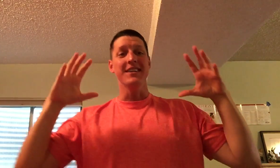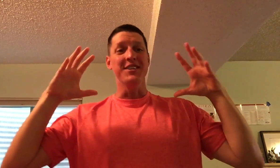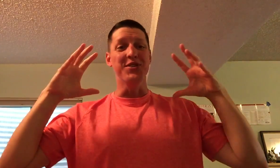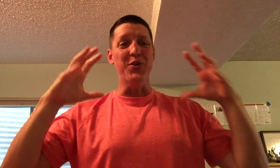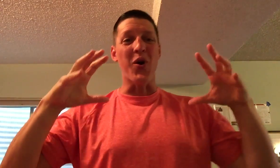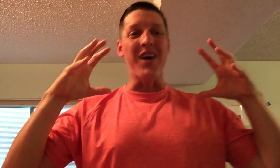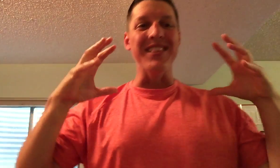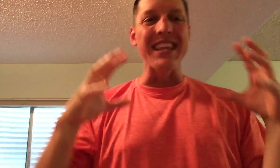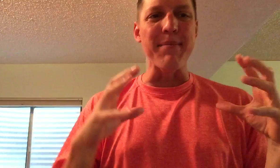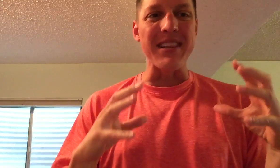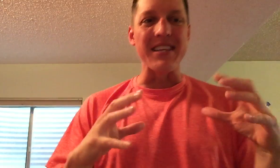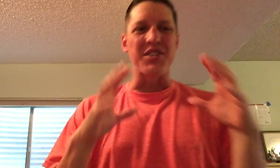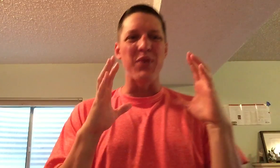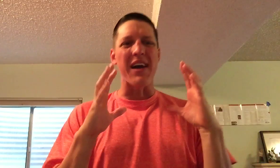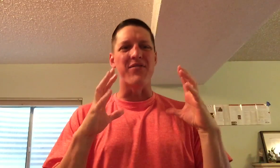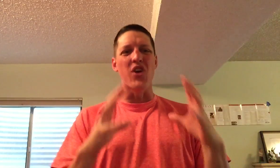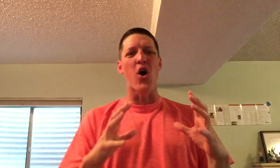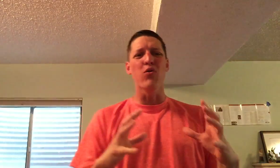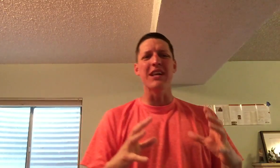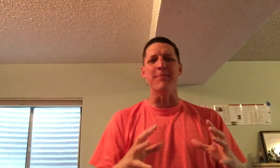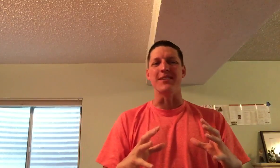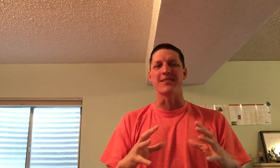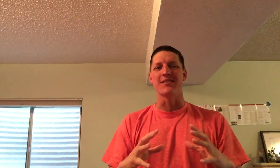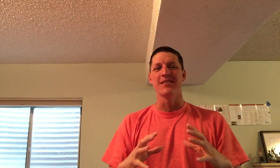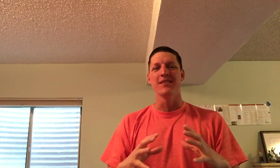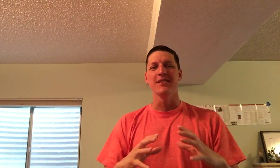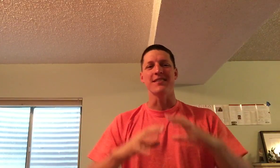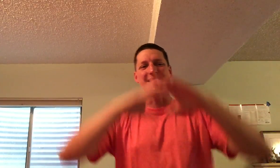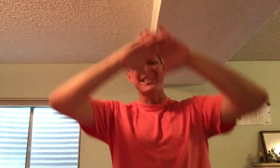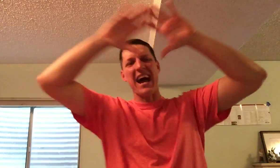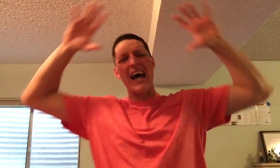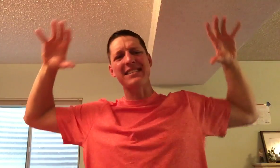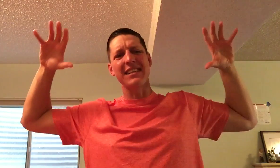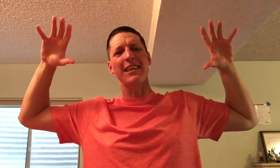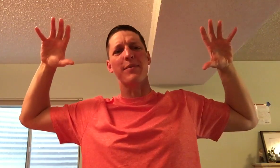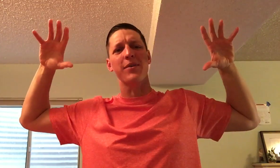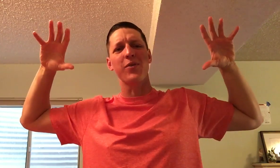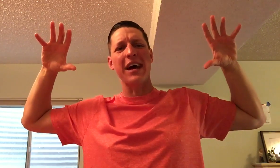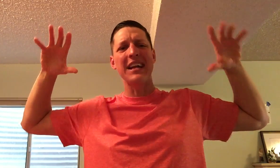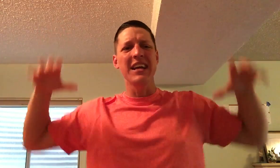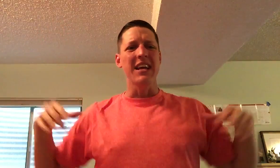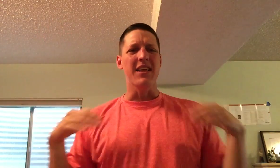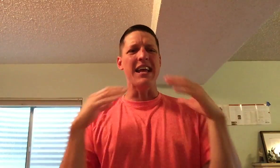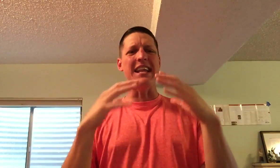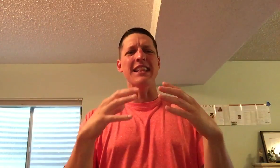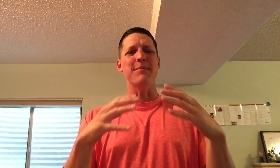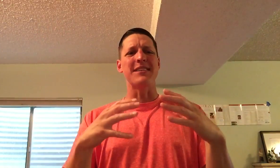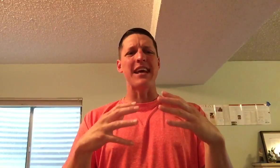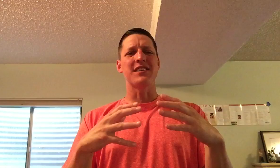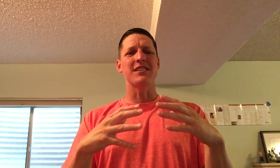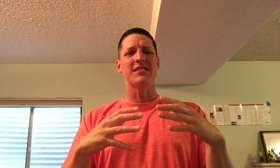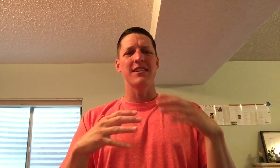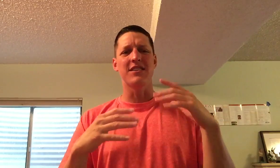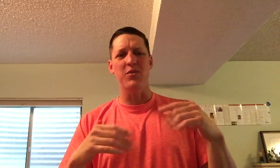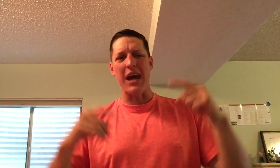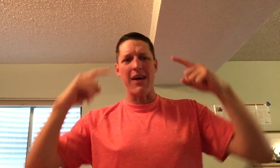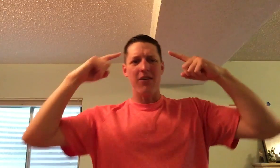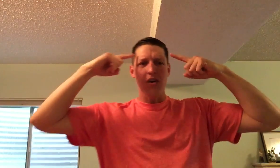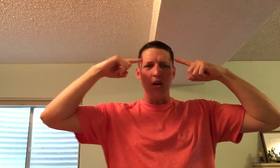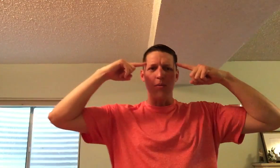You are limitless. You have no limits. The sky's the limit, right? Any limitations that you have are